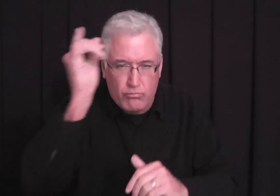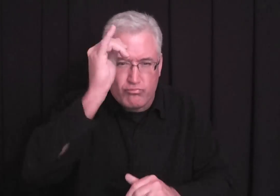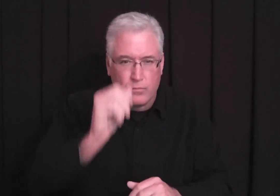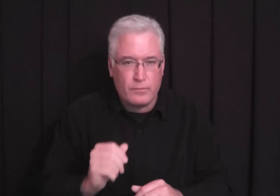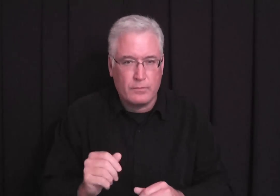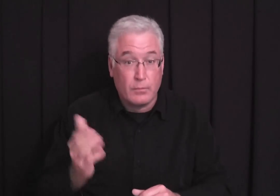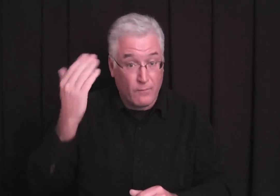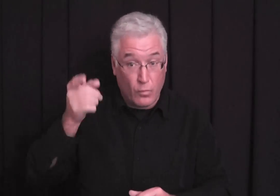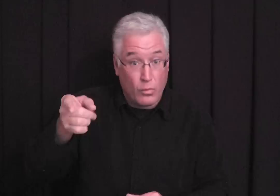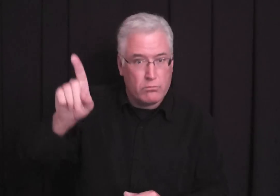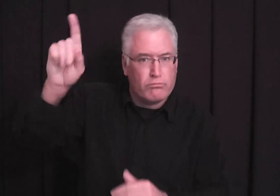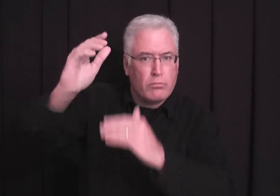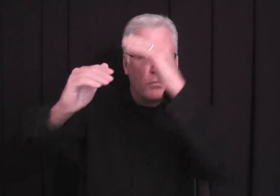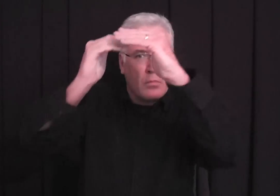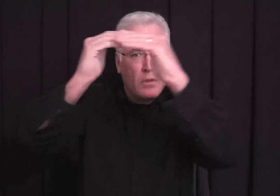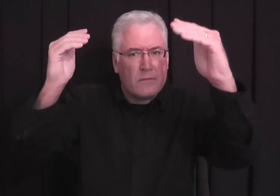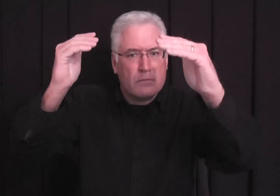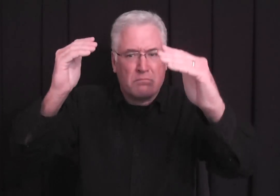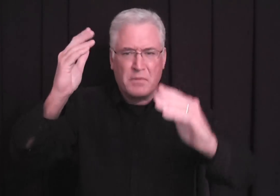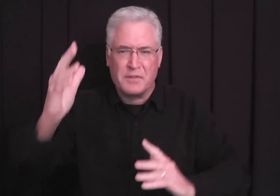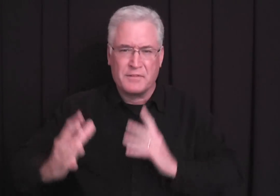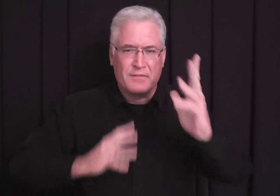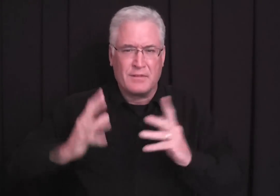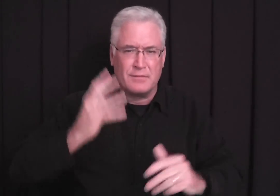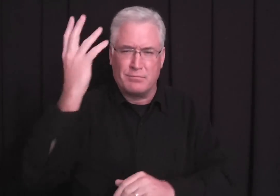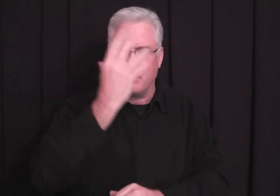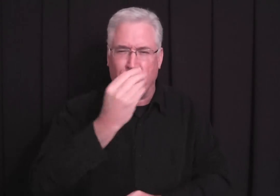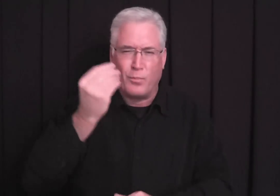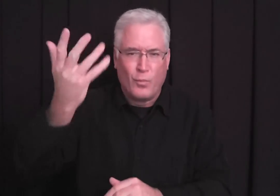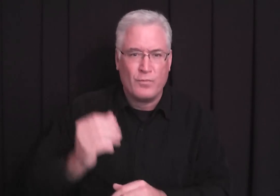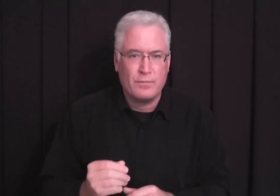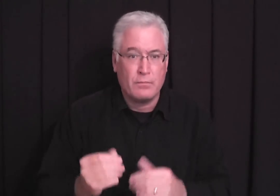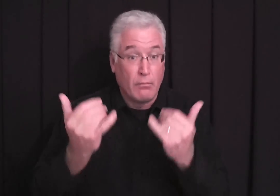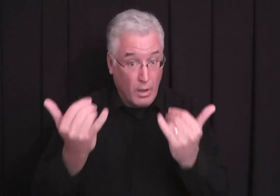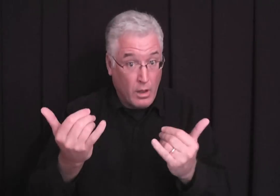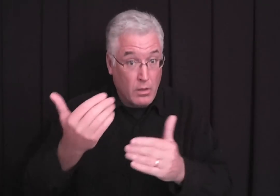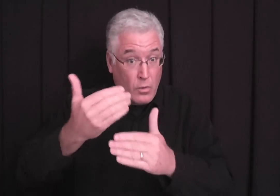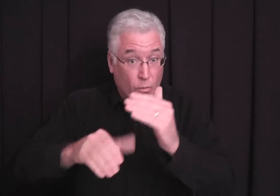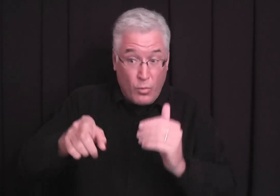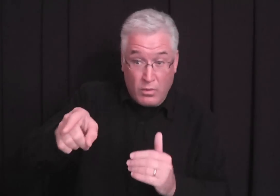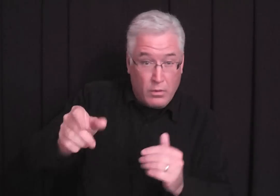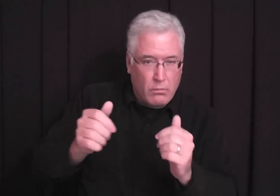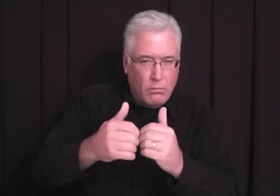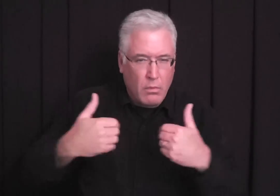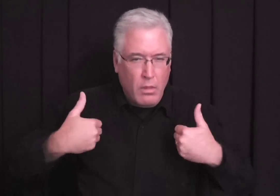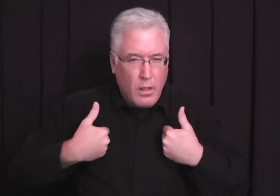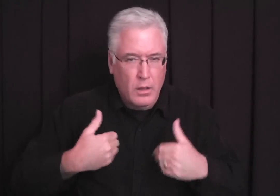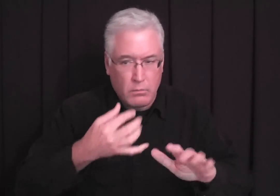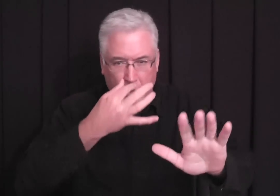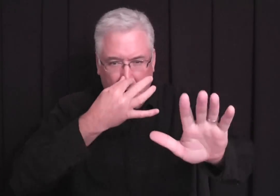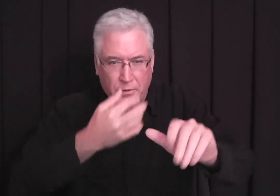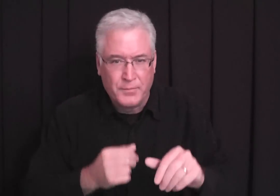was born of humble means. The God of heaven left his beauty, all the beauty